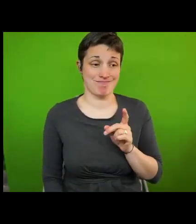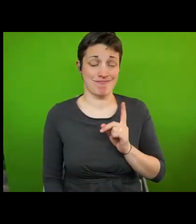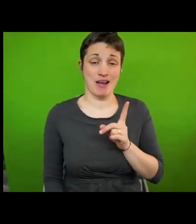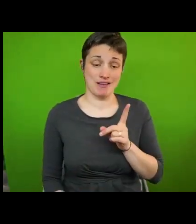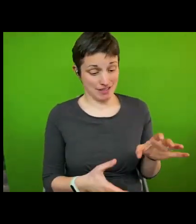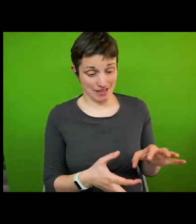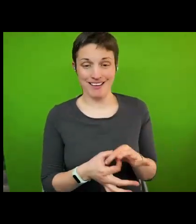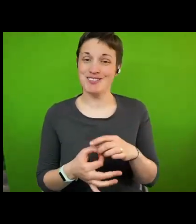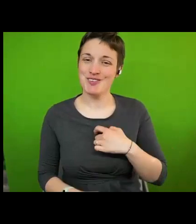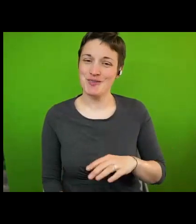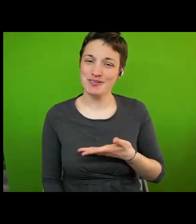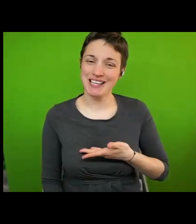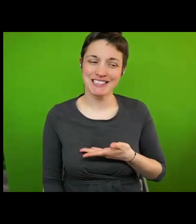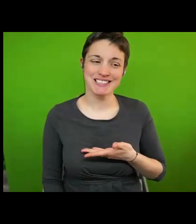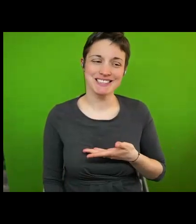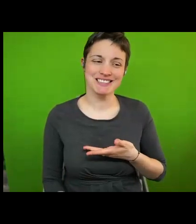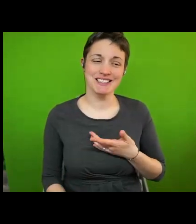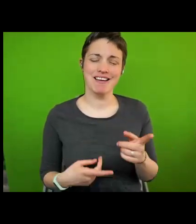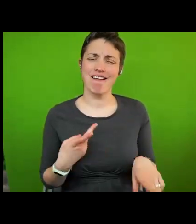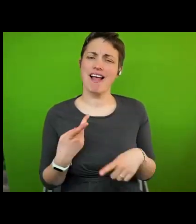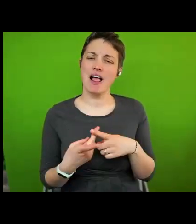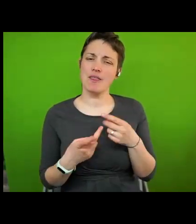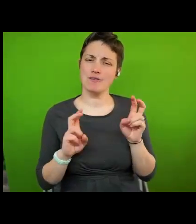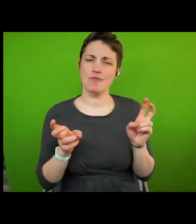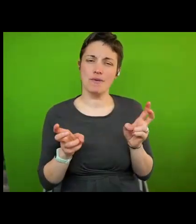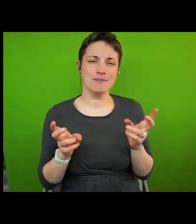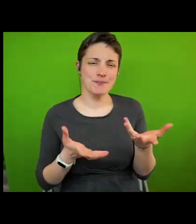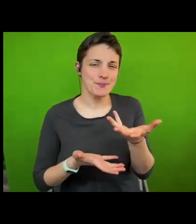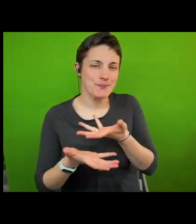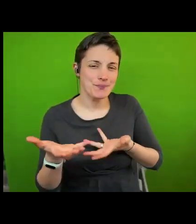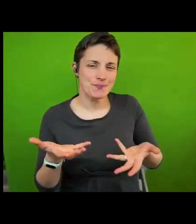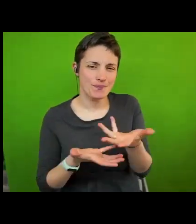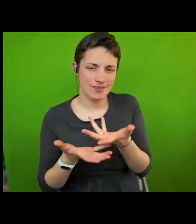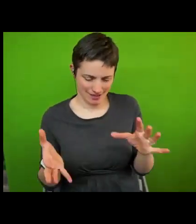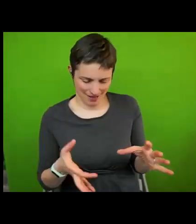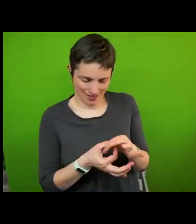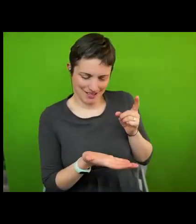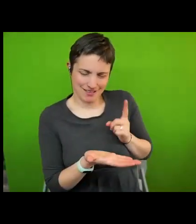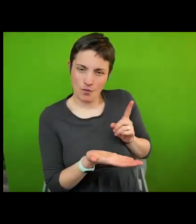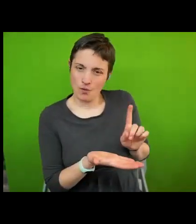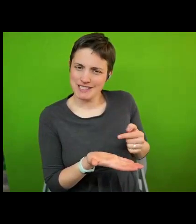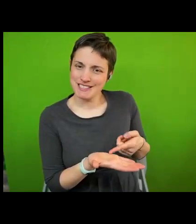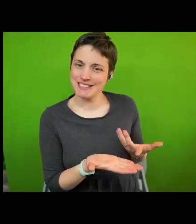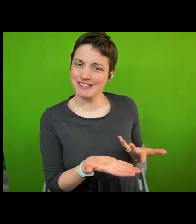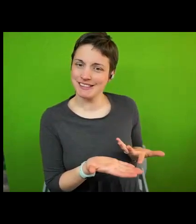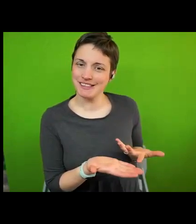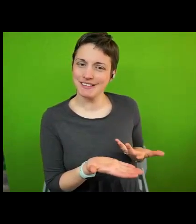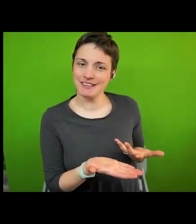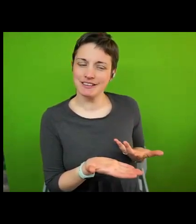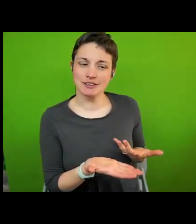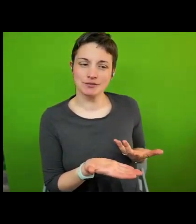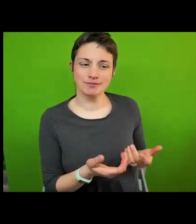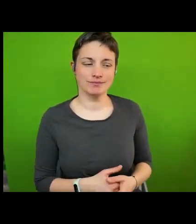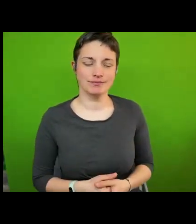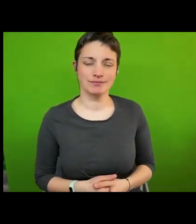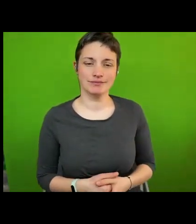human rights another topic to be discussed what is that linkage of the sdgs and human rights on the local